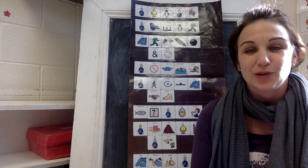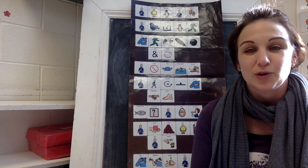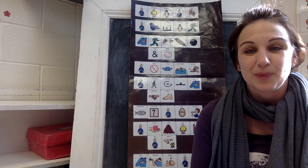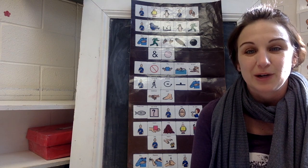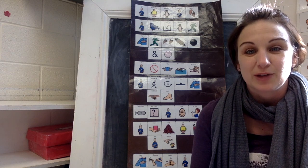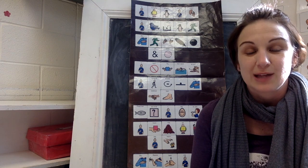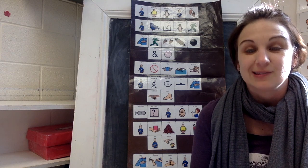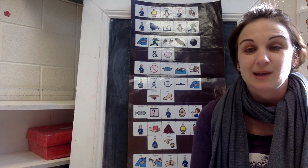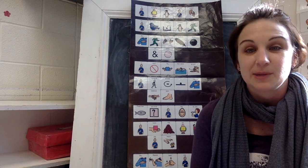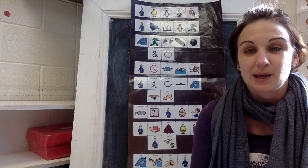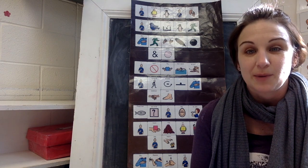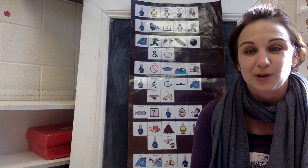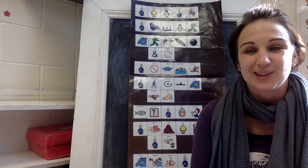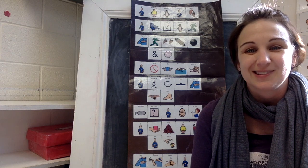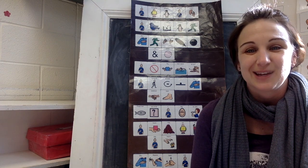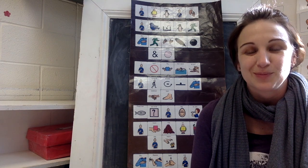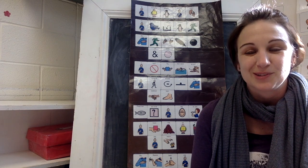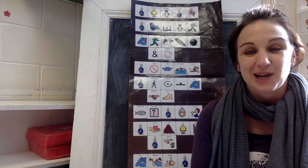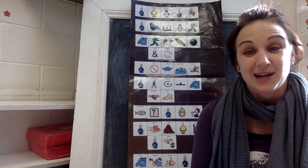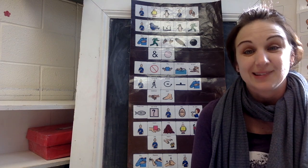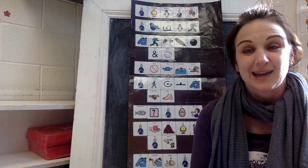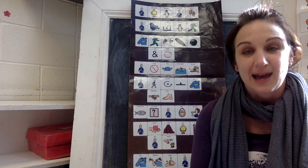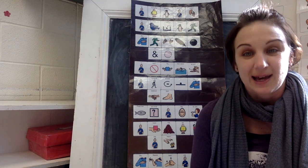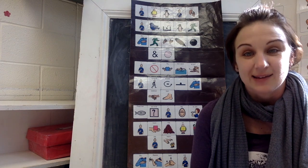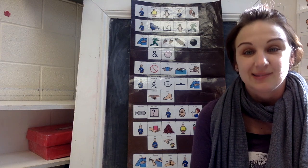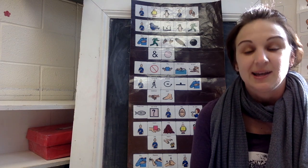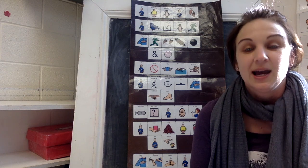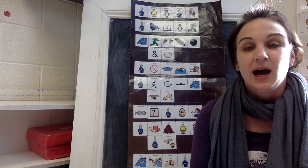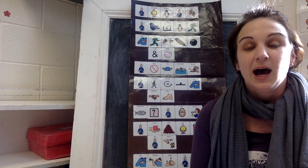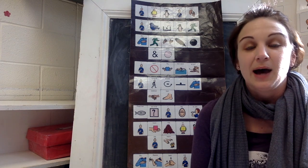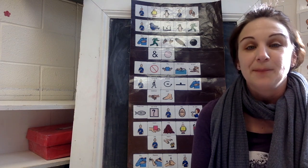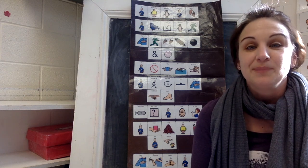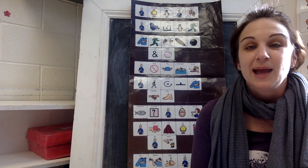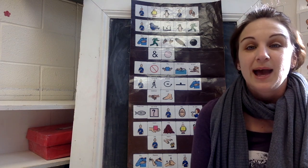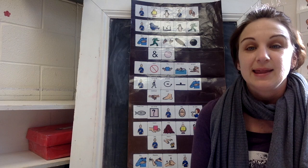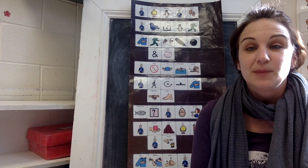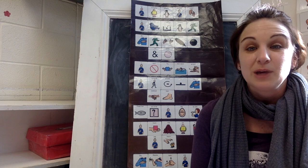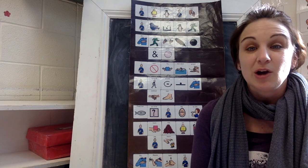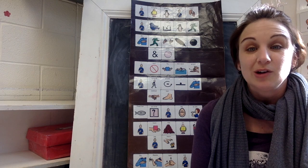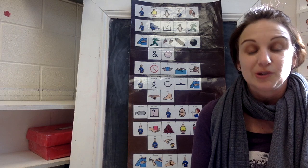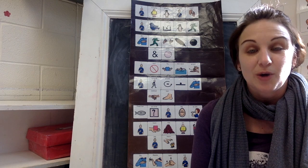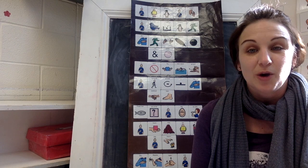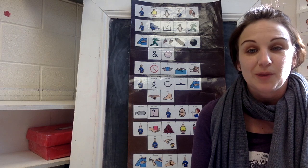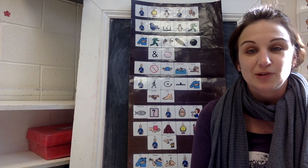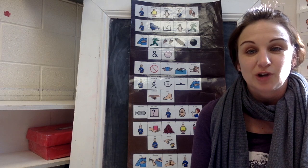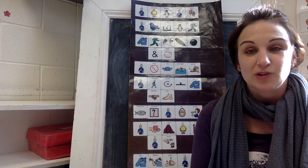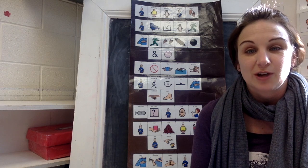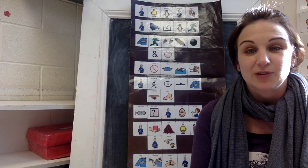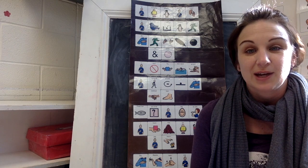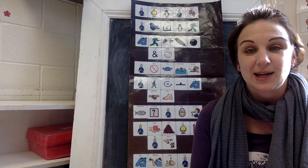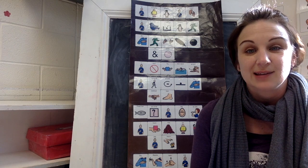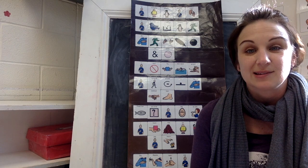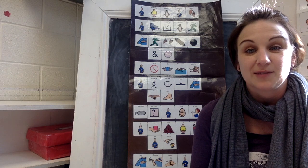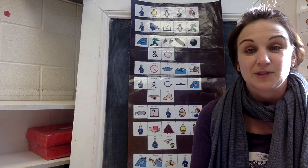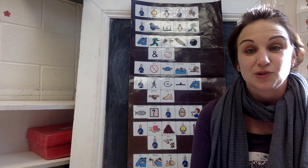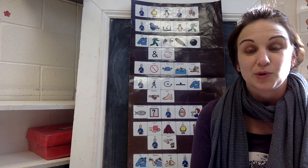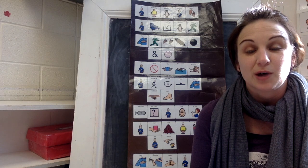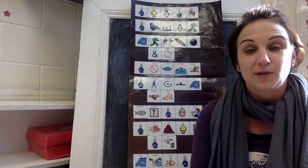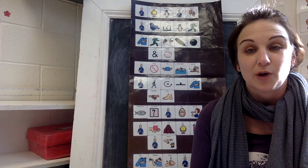or bigger than. Some of them are the same size as. And then we also all measured ourselves against the visual of a